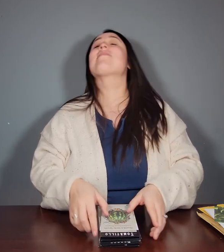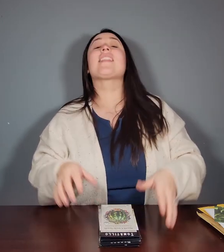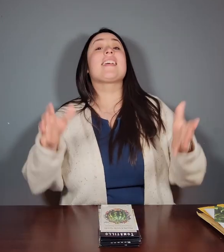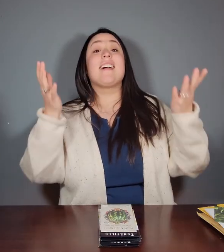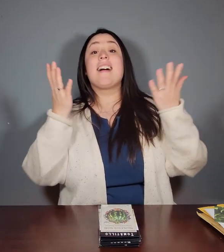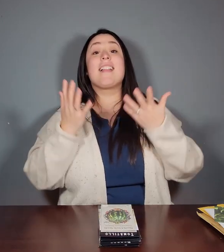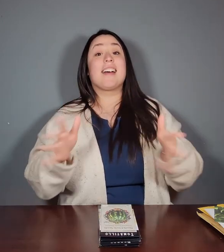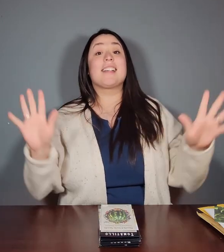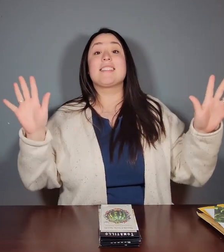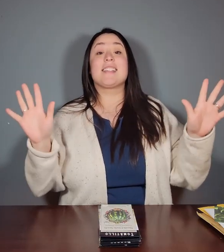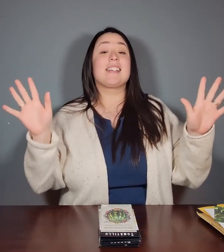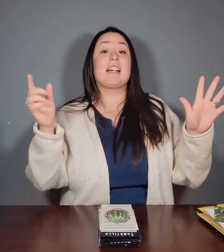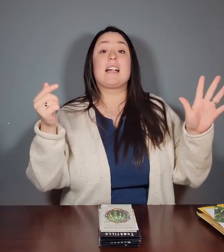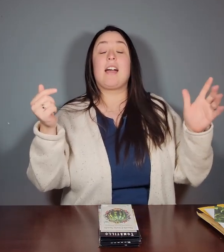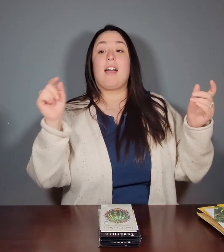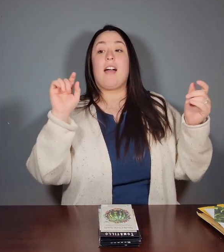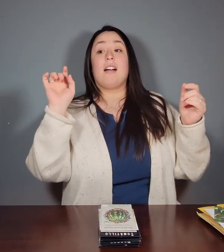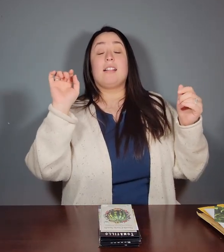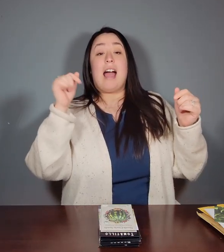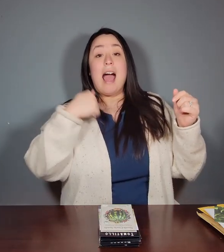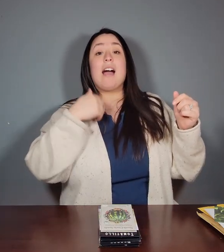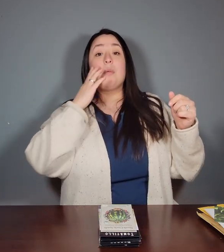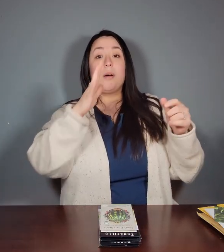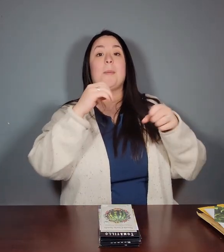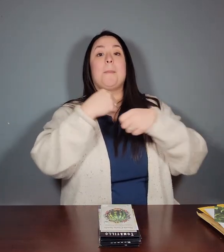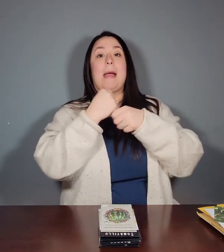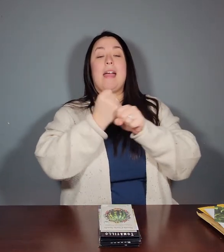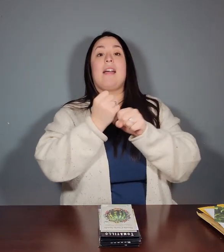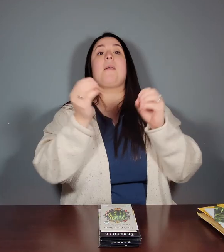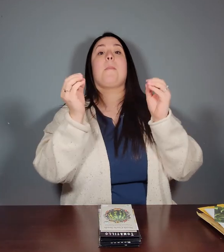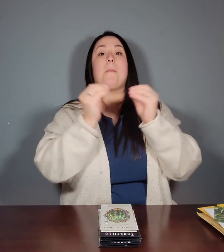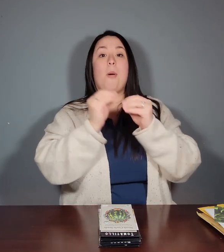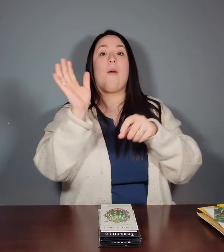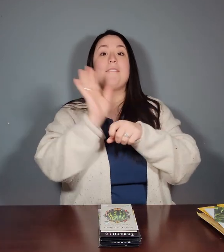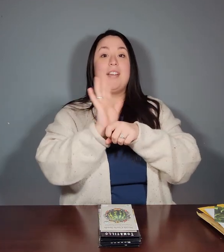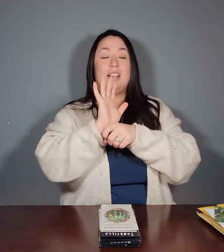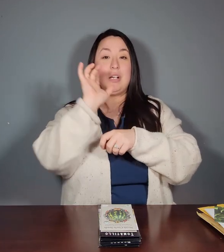And that's it. I'll be making more videos later.